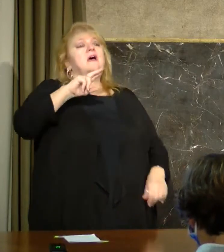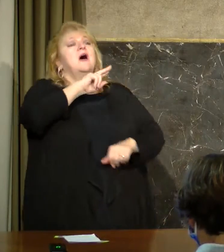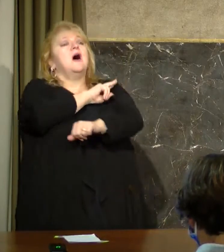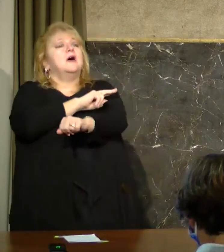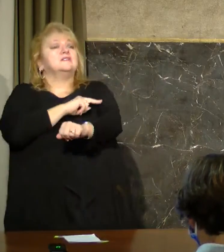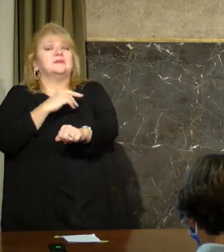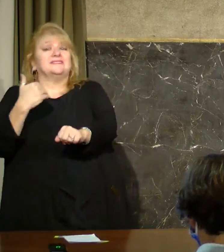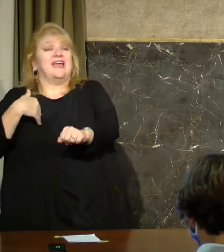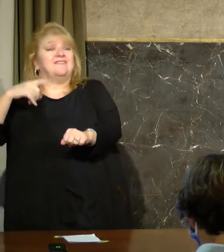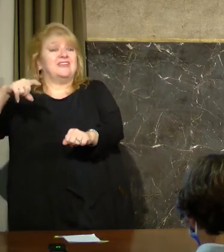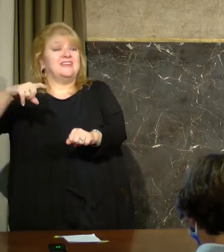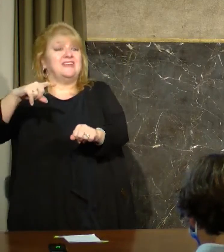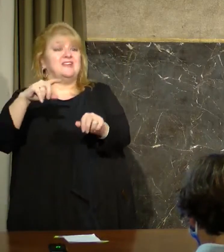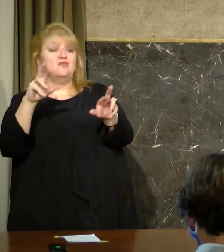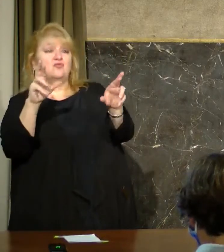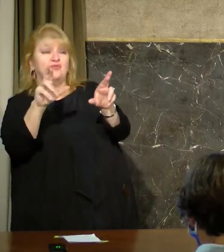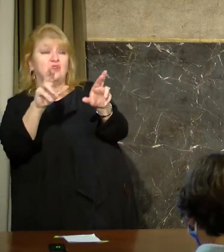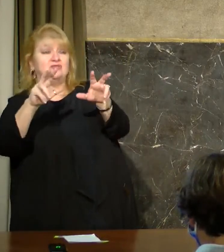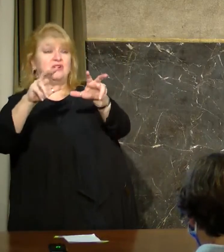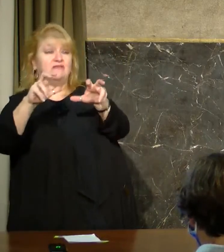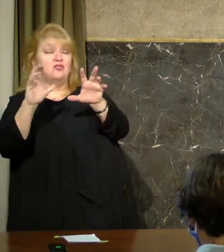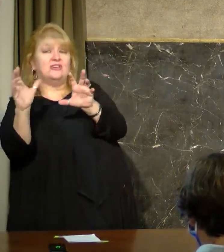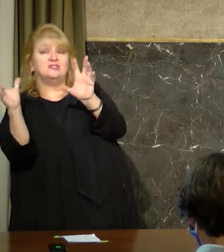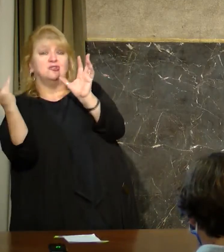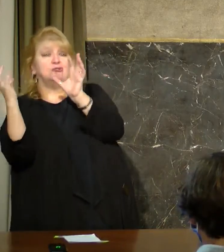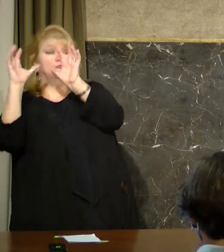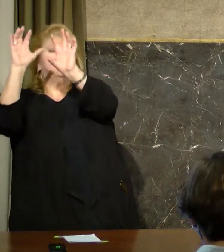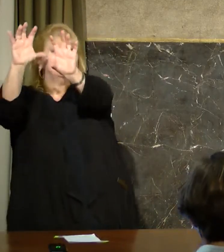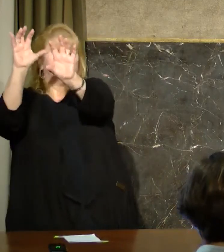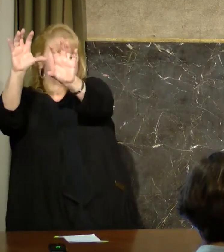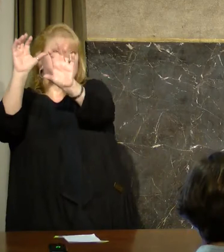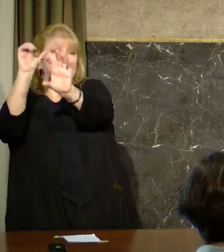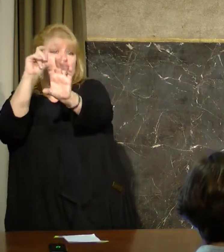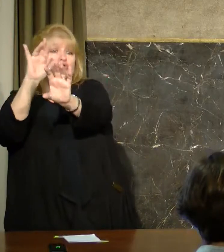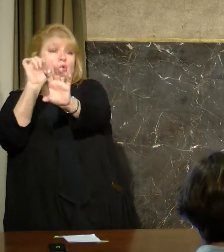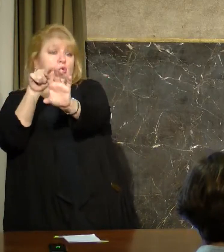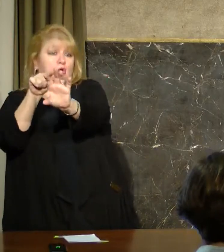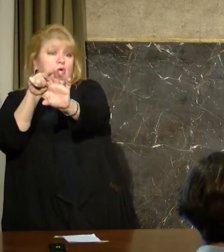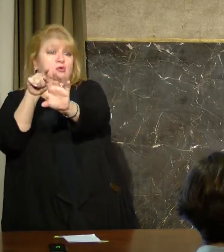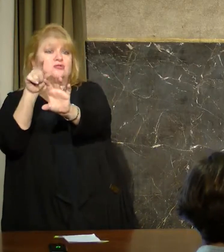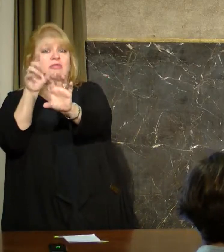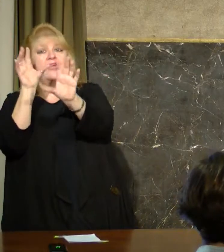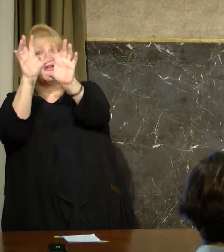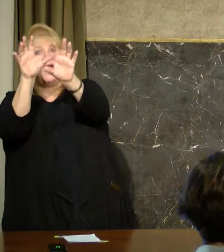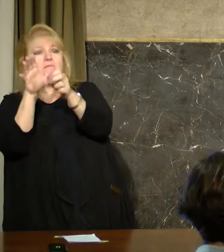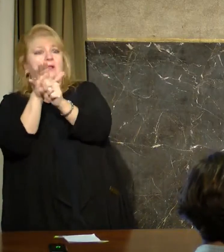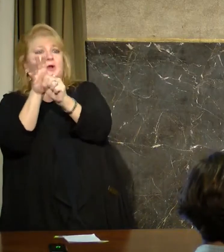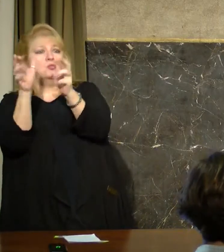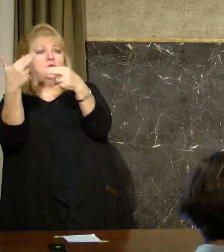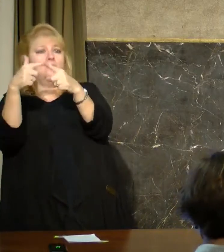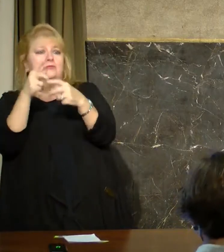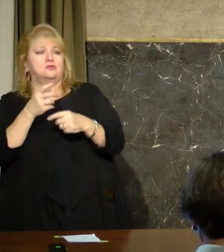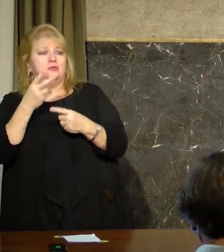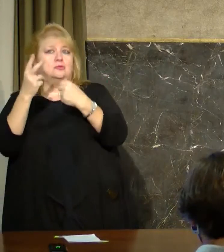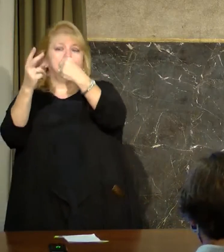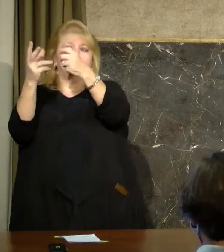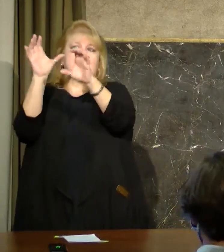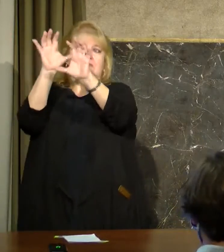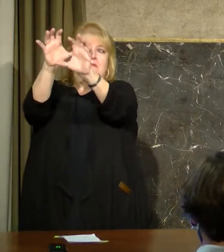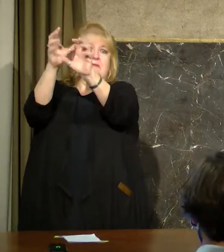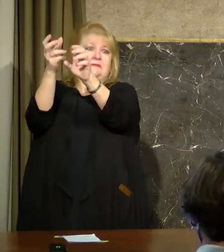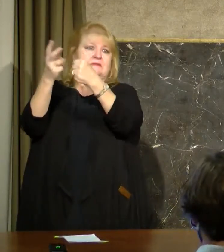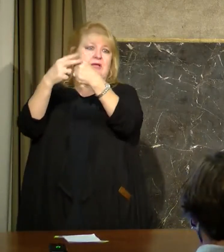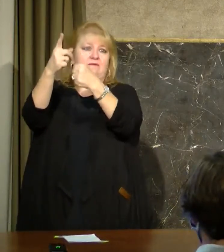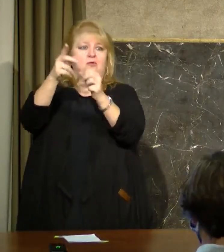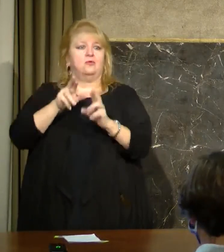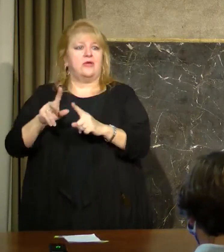store and finish that scene appropriately. And that's a really encouraging part of this as well. So what you're going to see from the state and